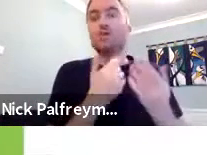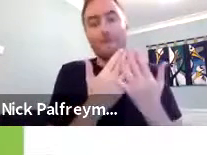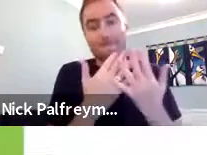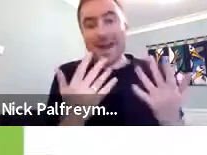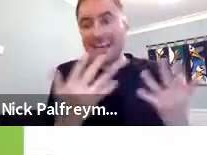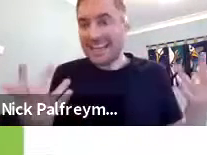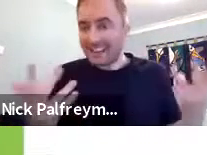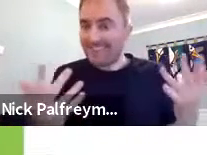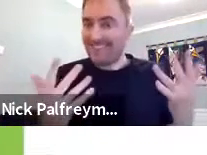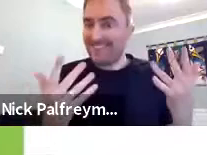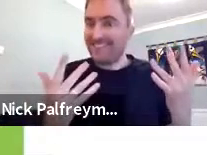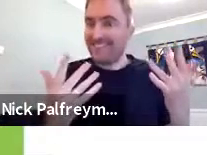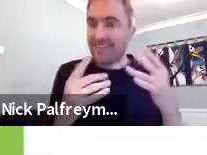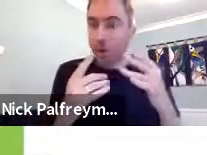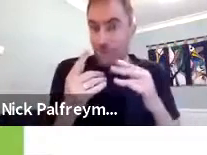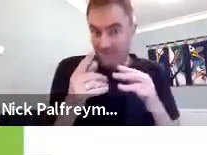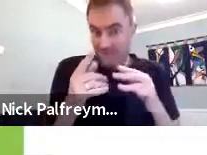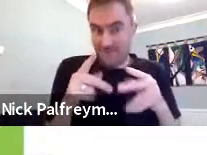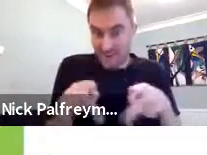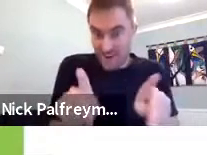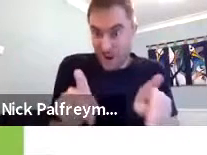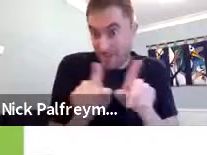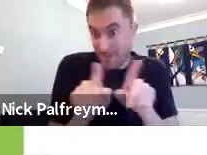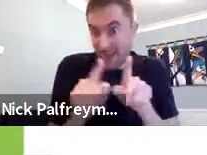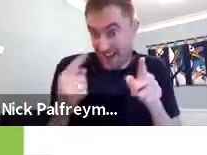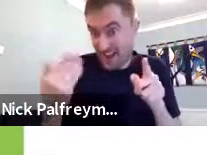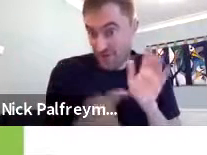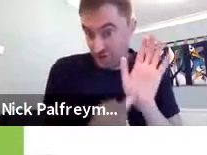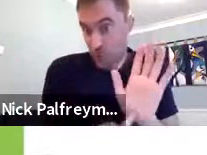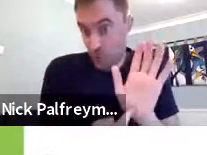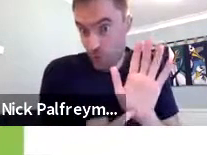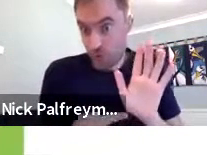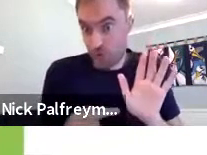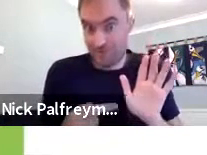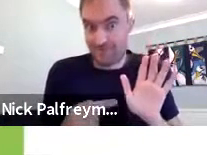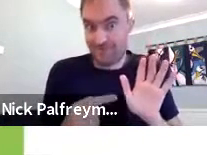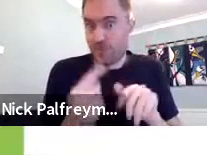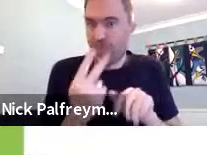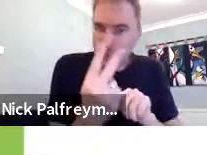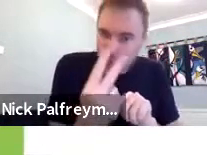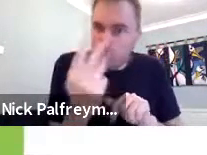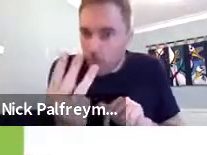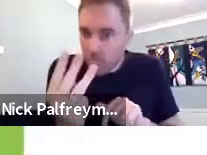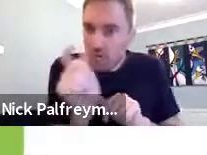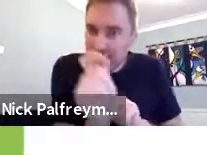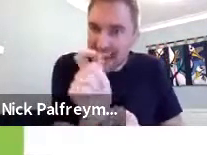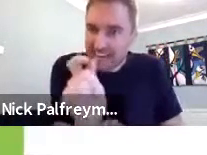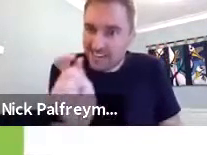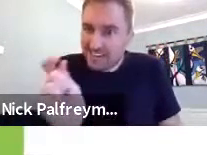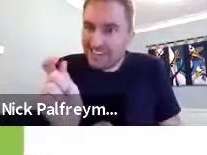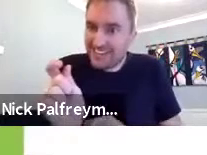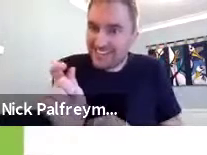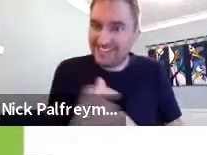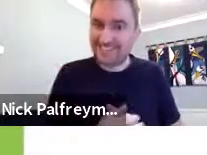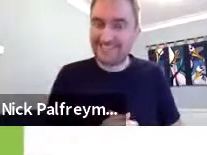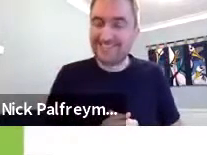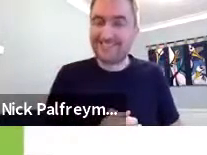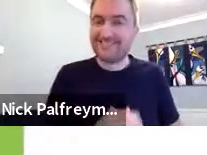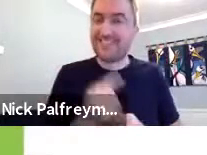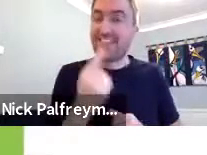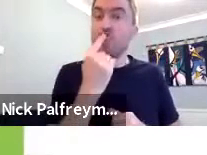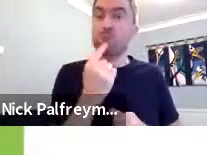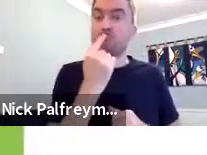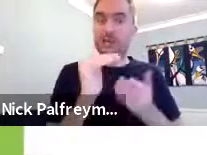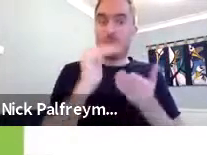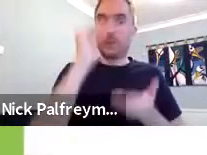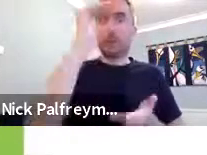here use many of those different ways that I've shown you. You